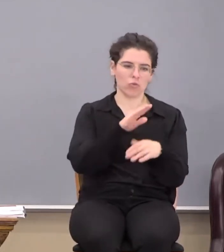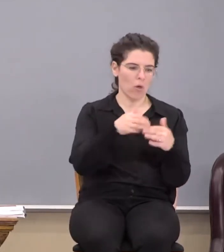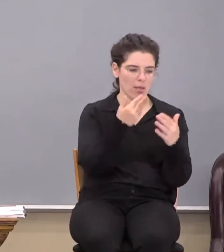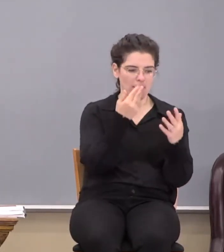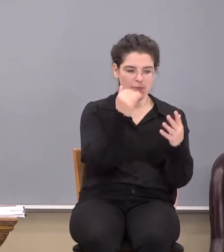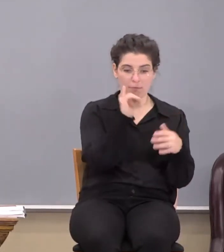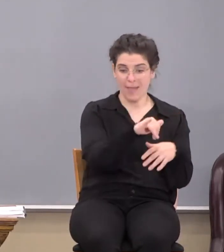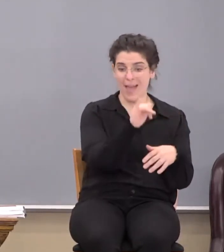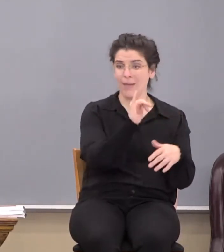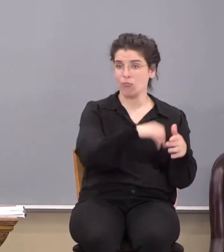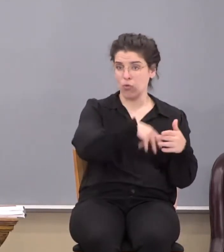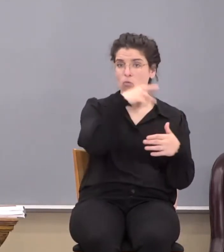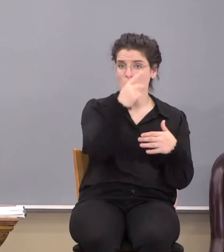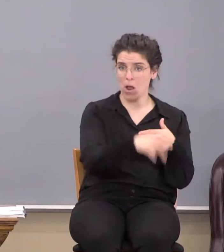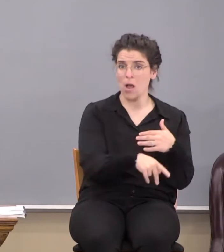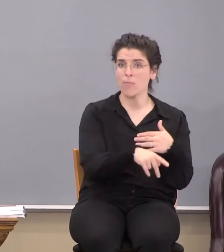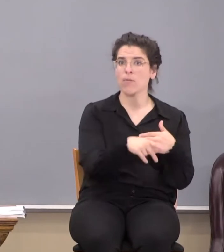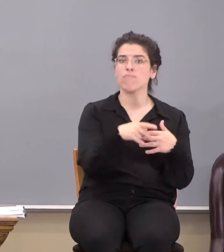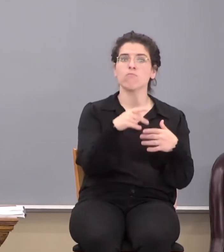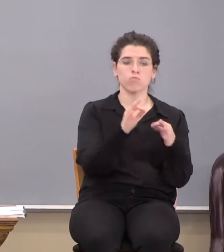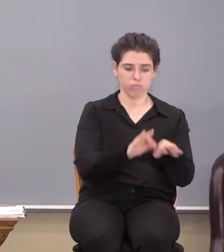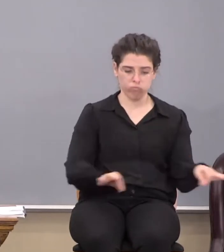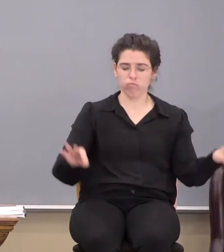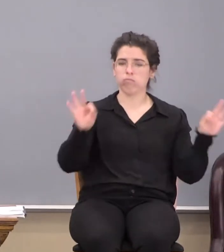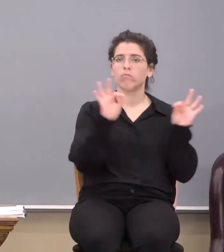things in that program mattered.